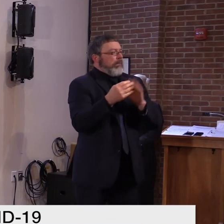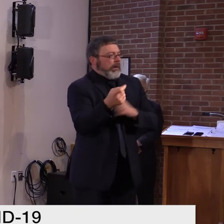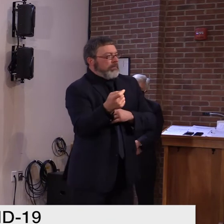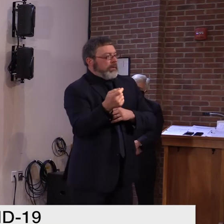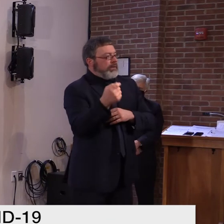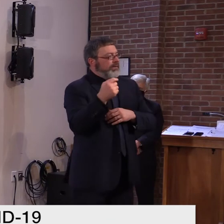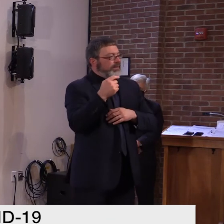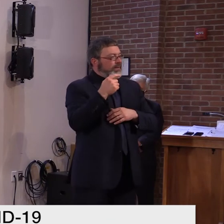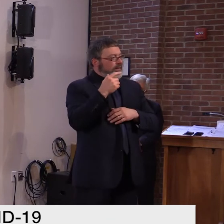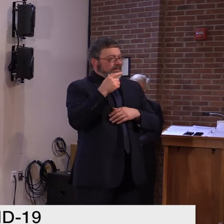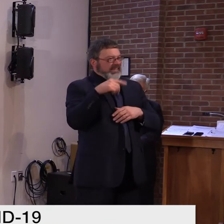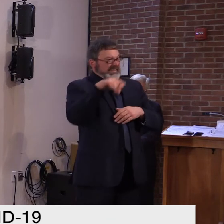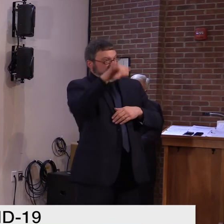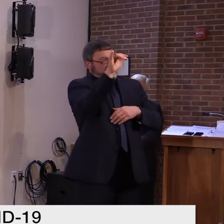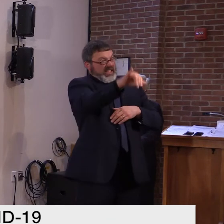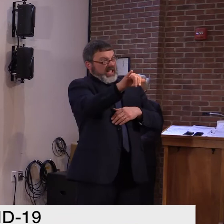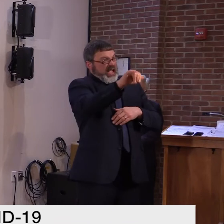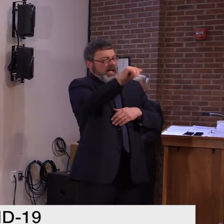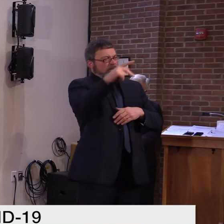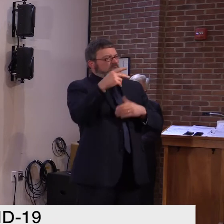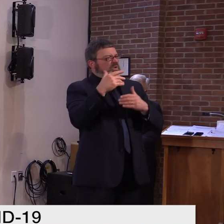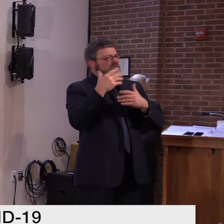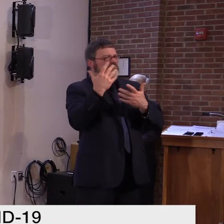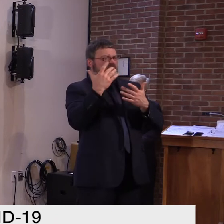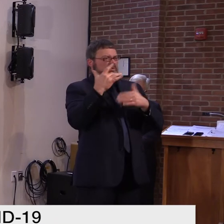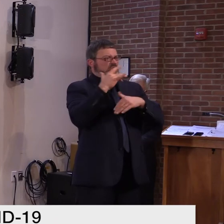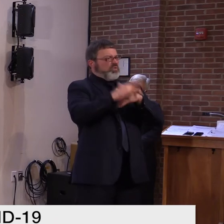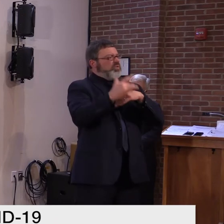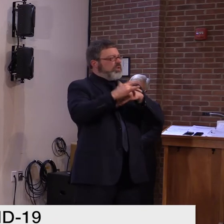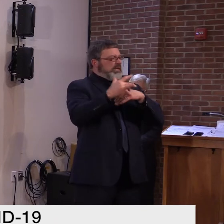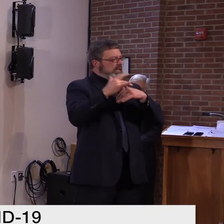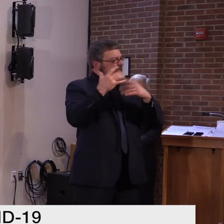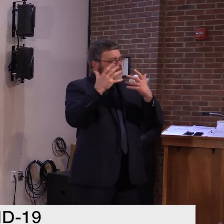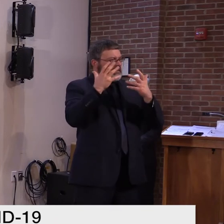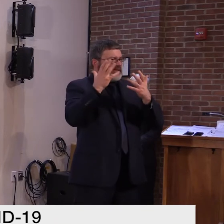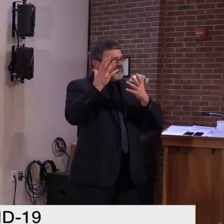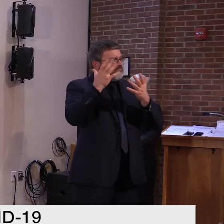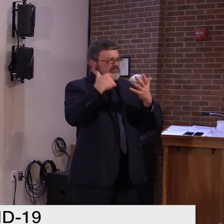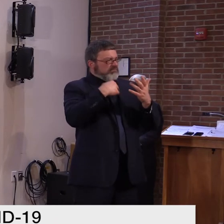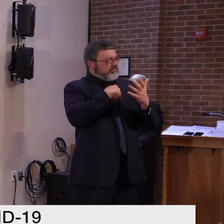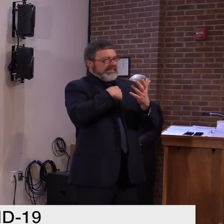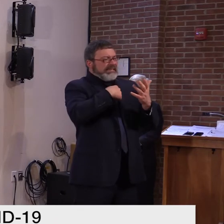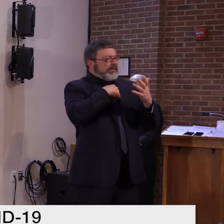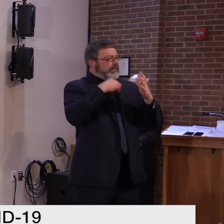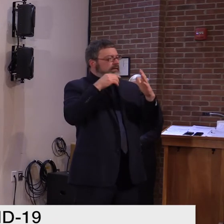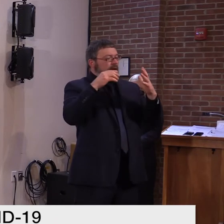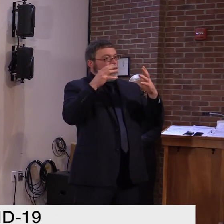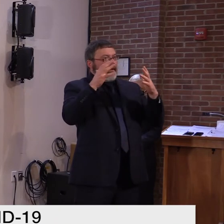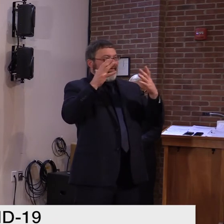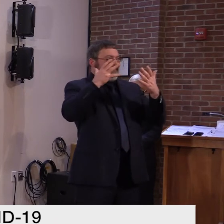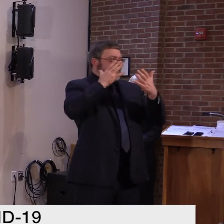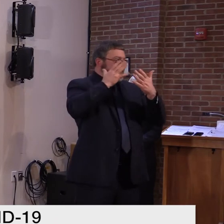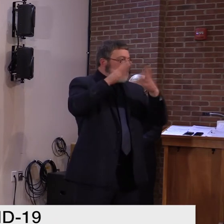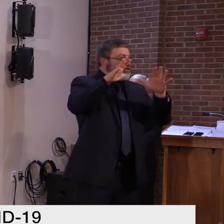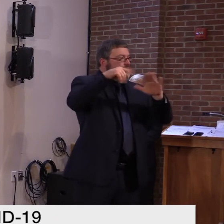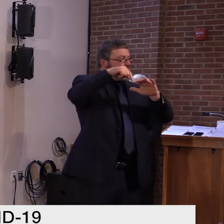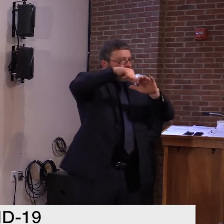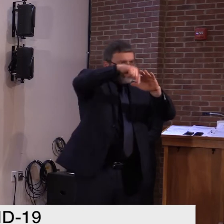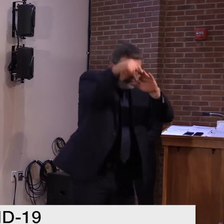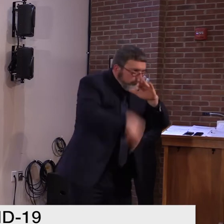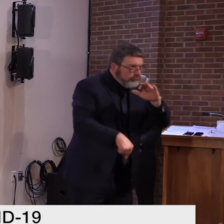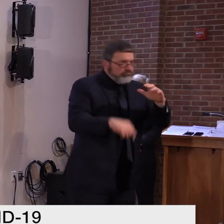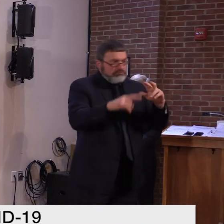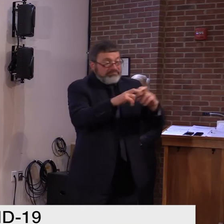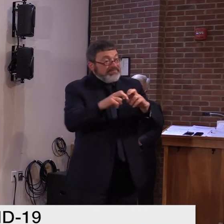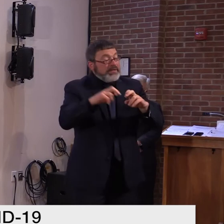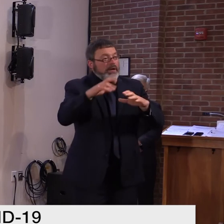everyone has to agree to it. It has to be done on a volunteer basis. So it's not something that